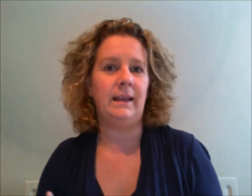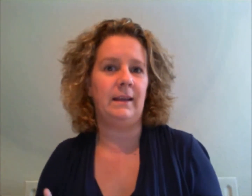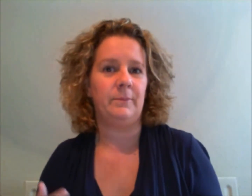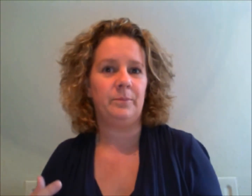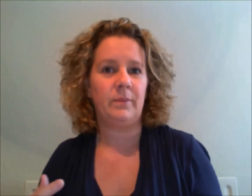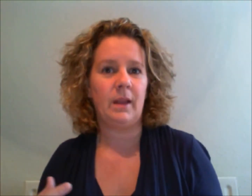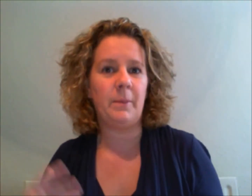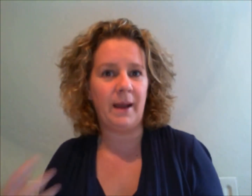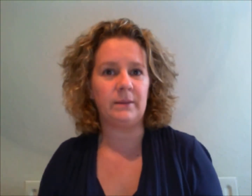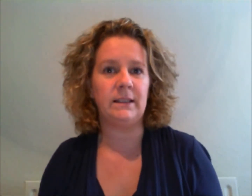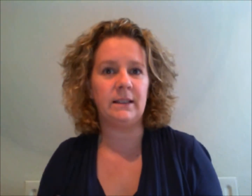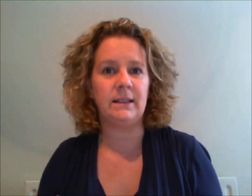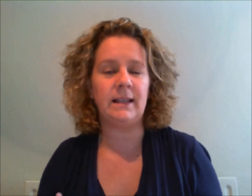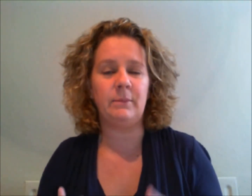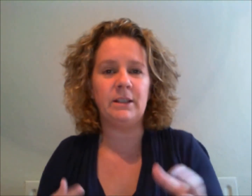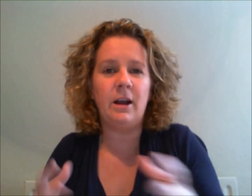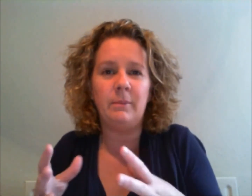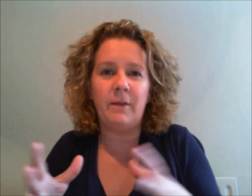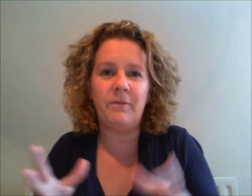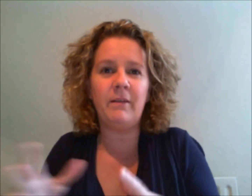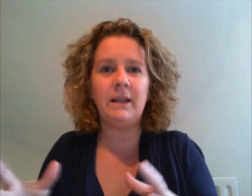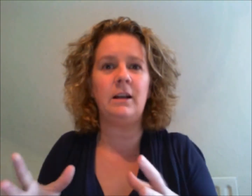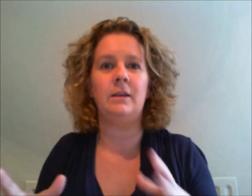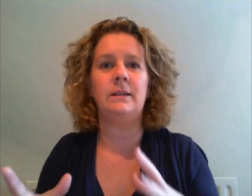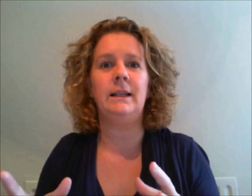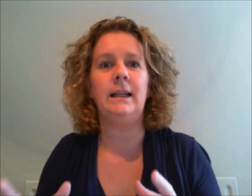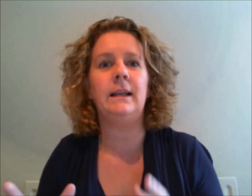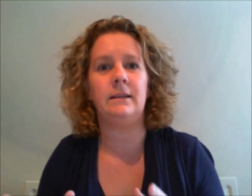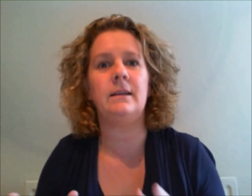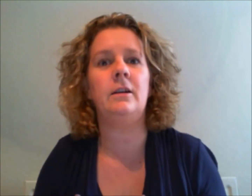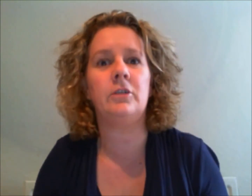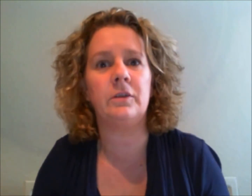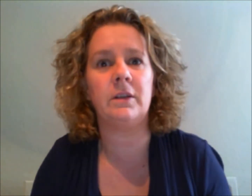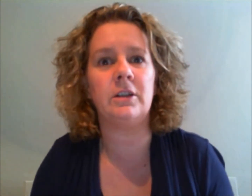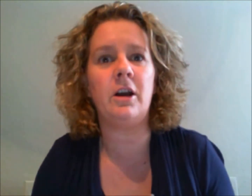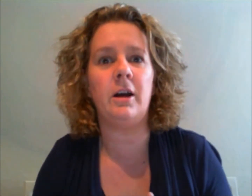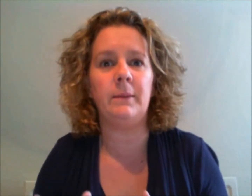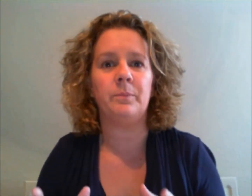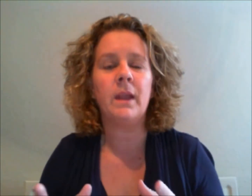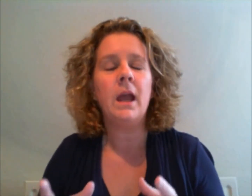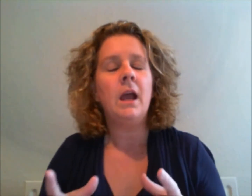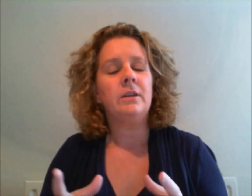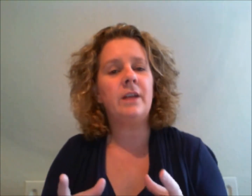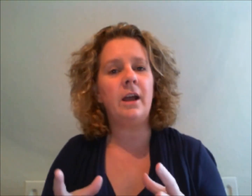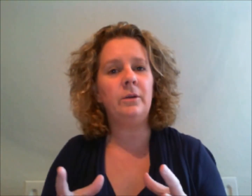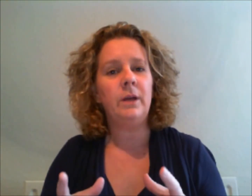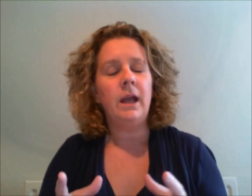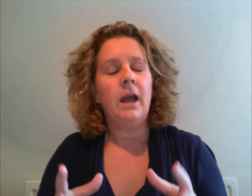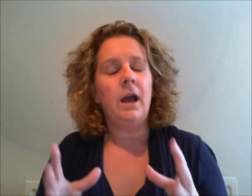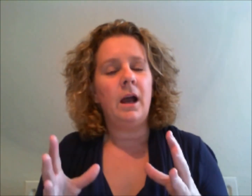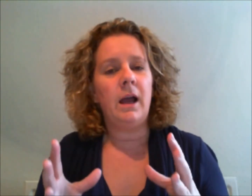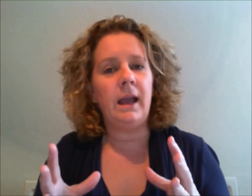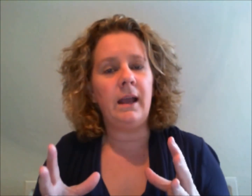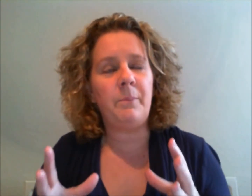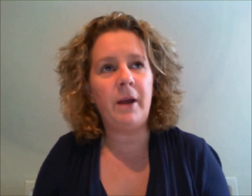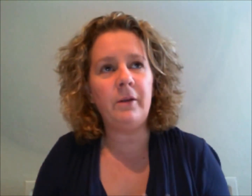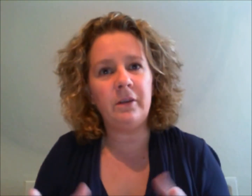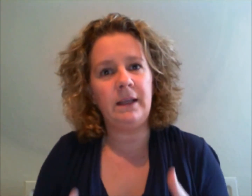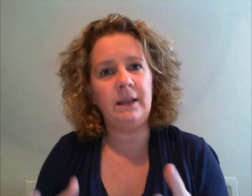about it at the same time they're very closely linked a lot of the time so both of these